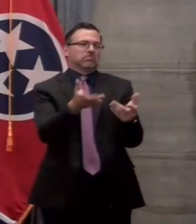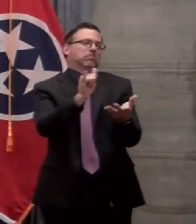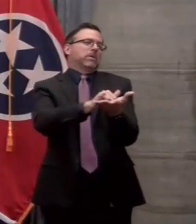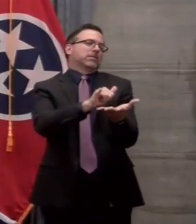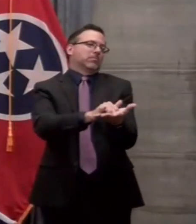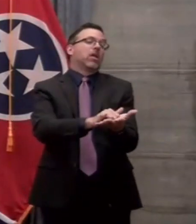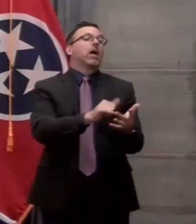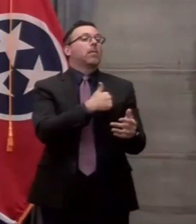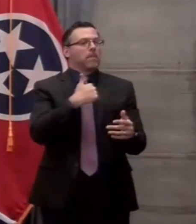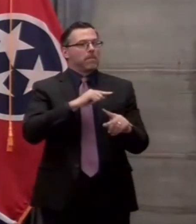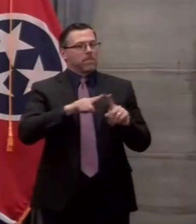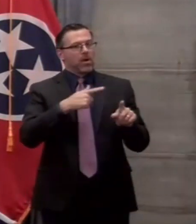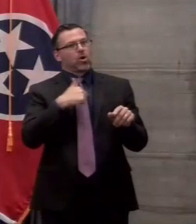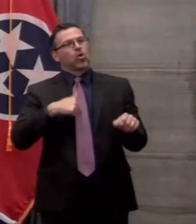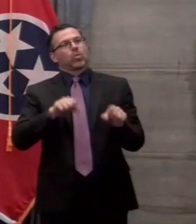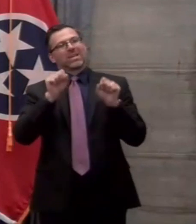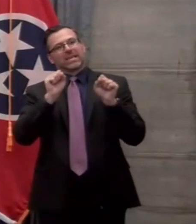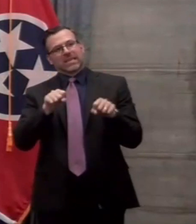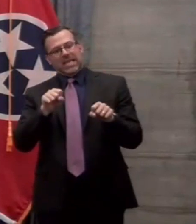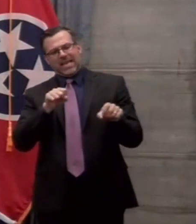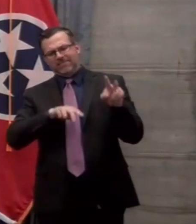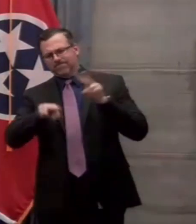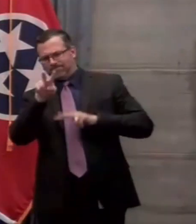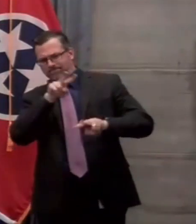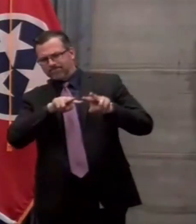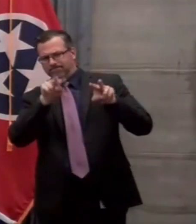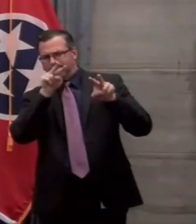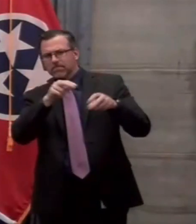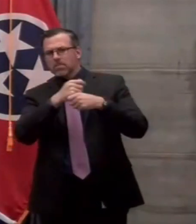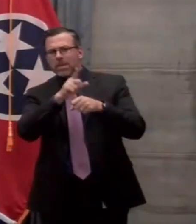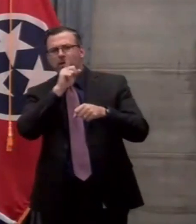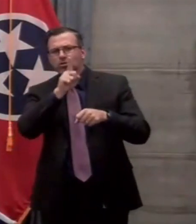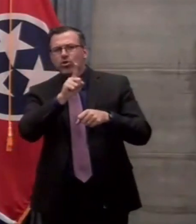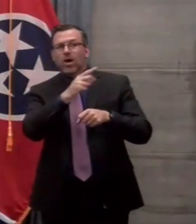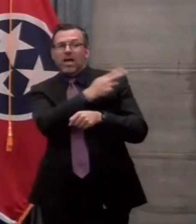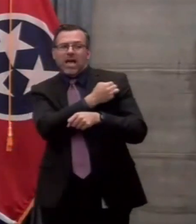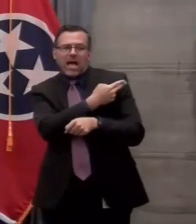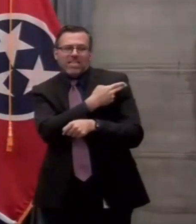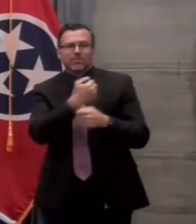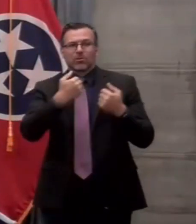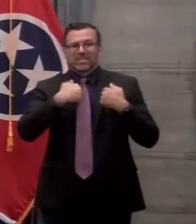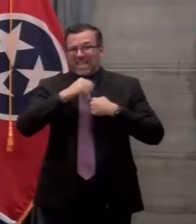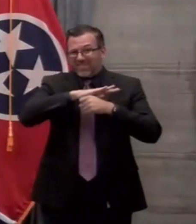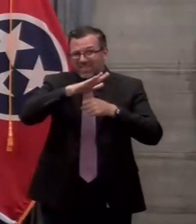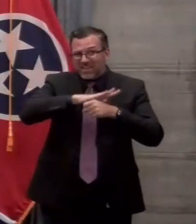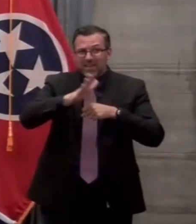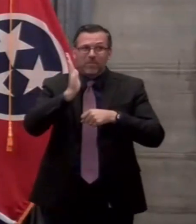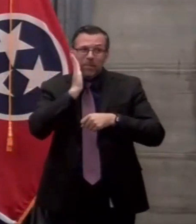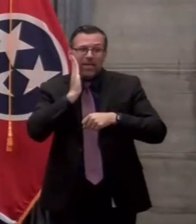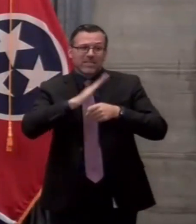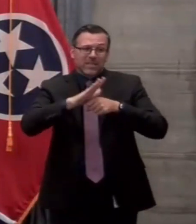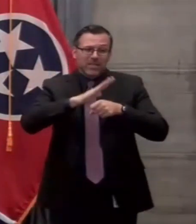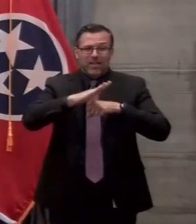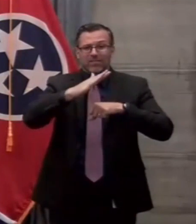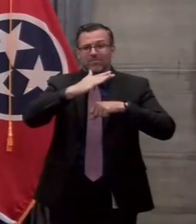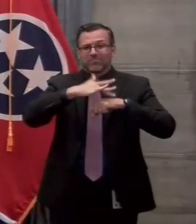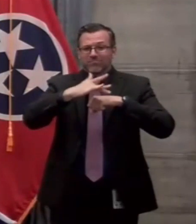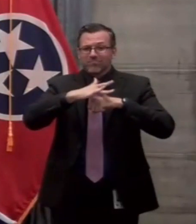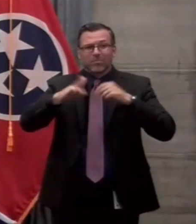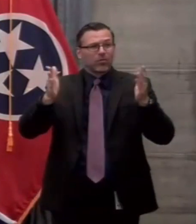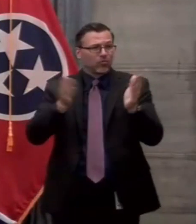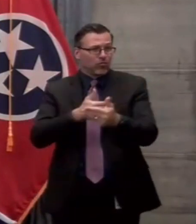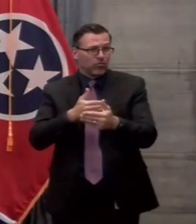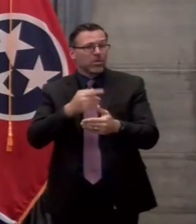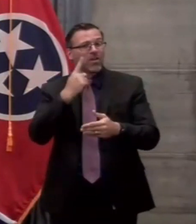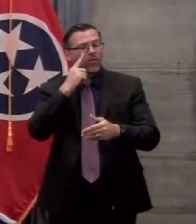keep an eye on hospital capacity and make sure that is preserved for the sickest ones who need that. Our number